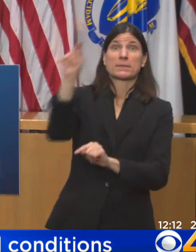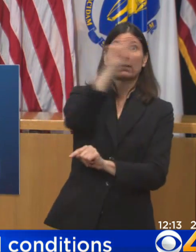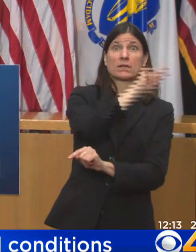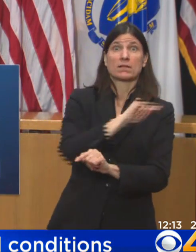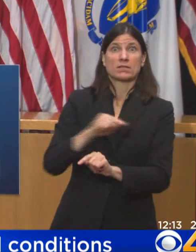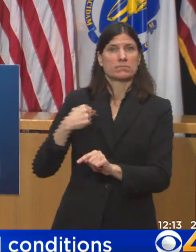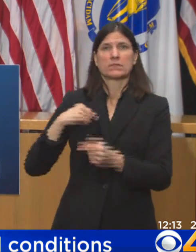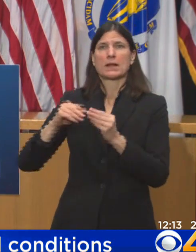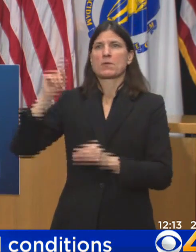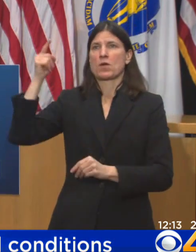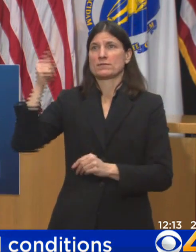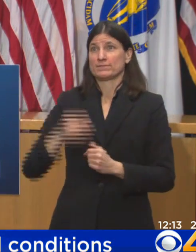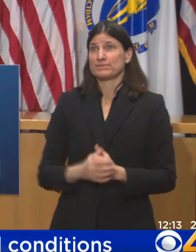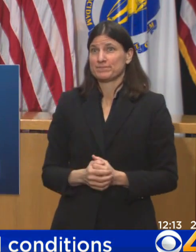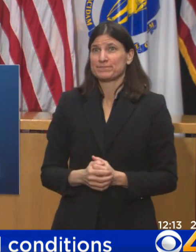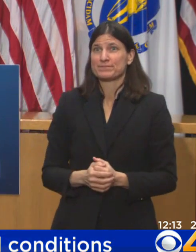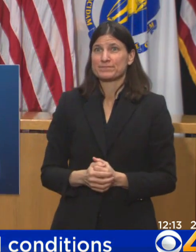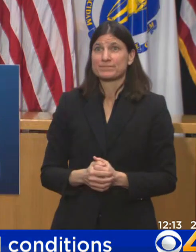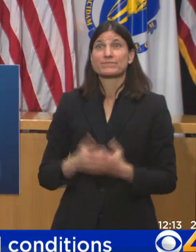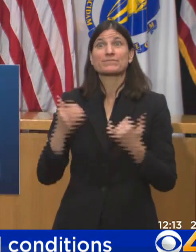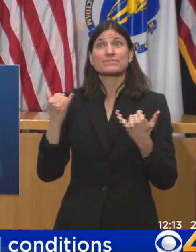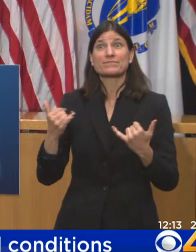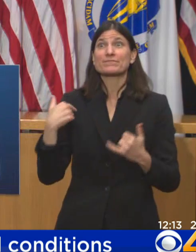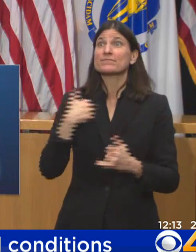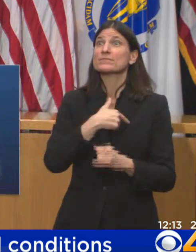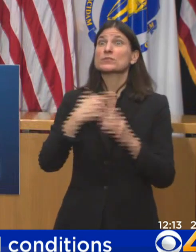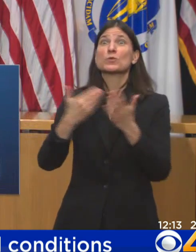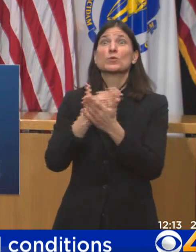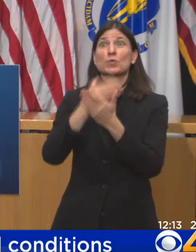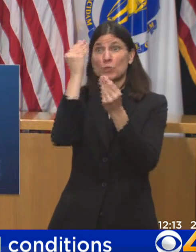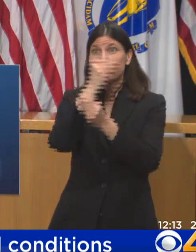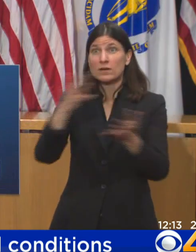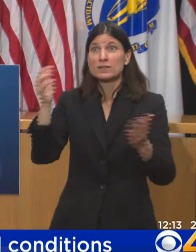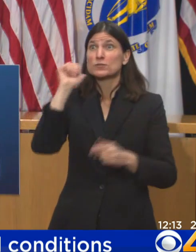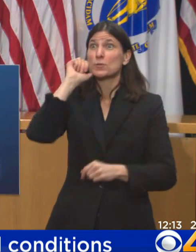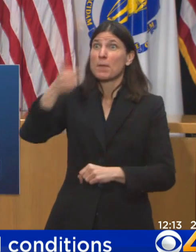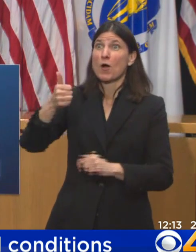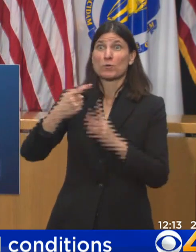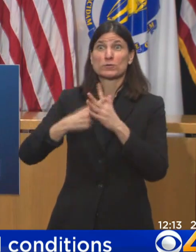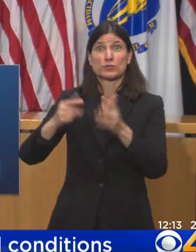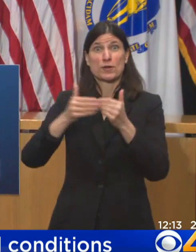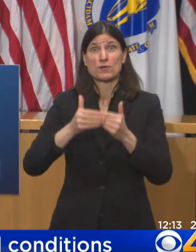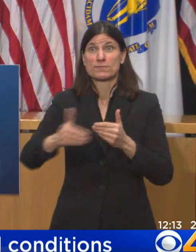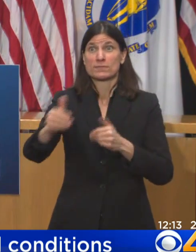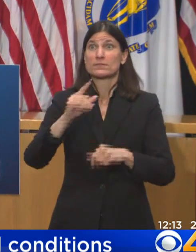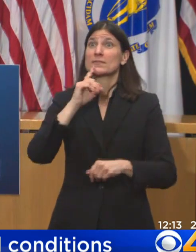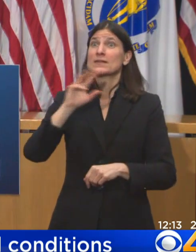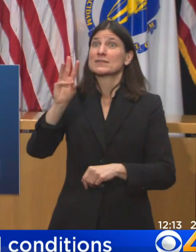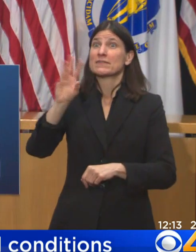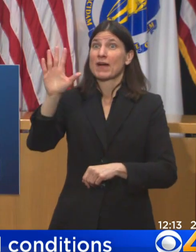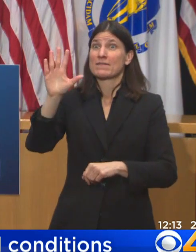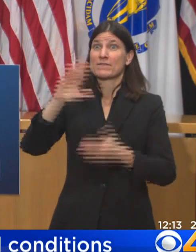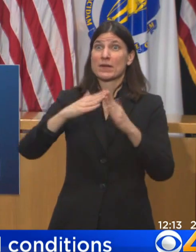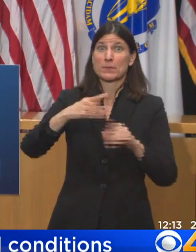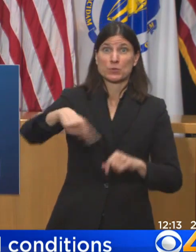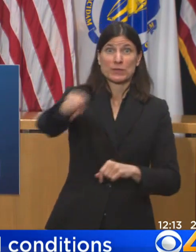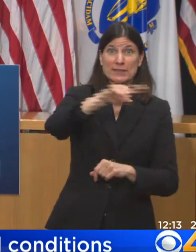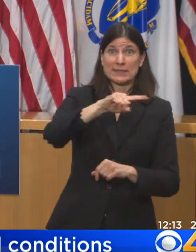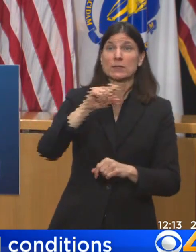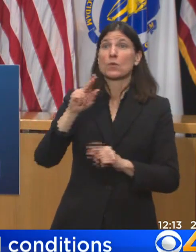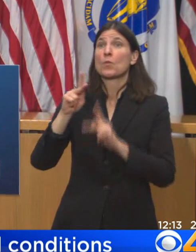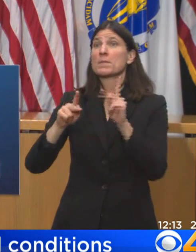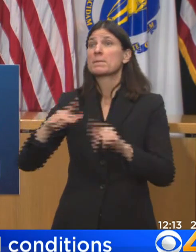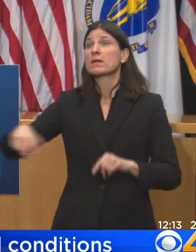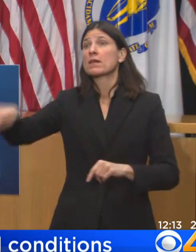will be eligible to get vaccinated. We also added asthma to the list of medical conditions that can qualify